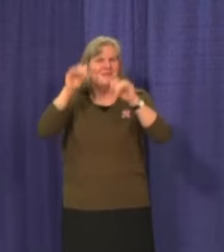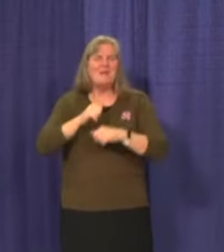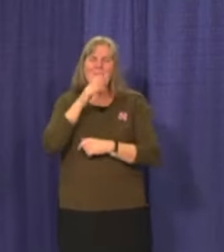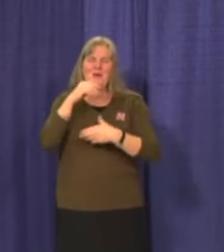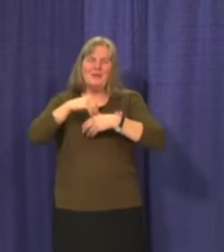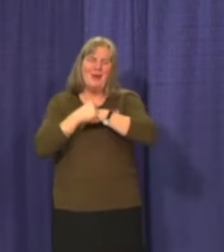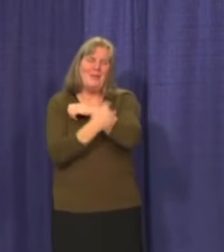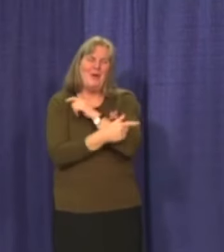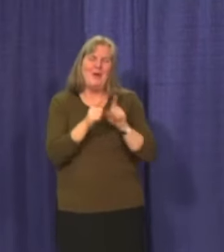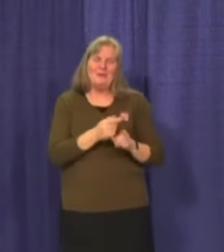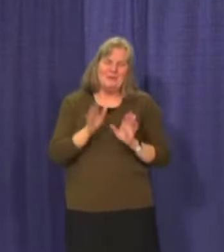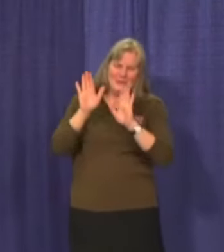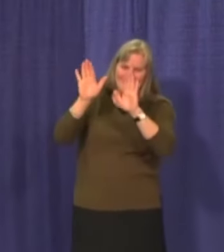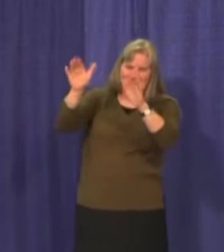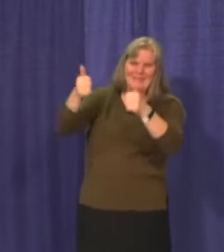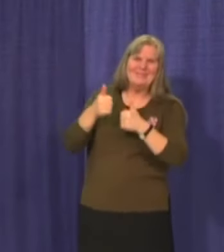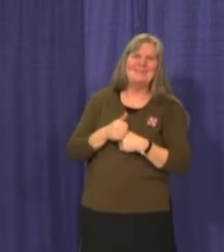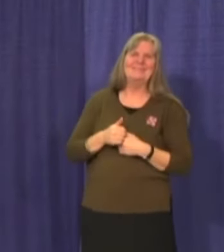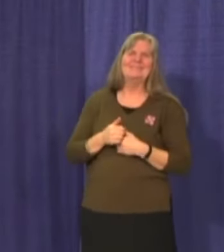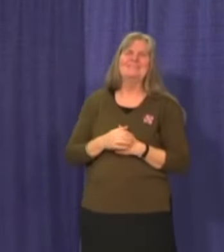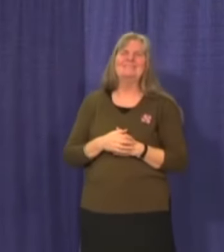-in-law Frida who went and got her shot.